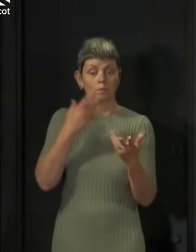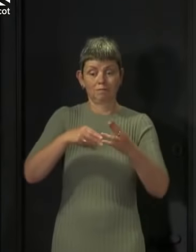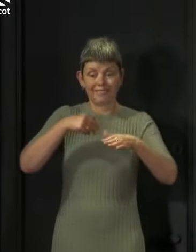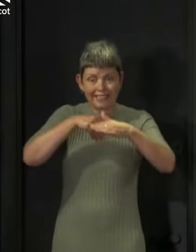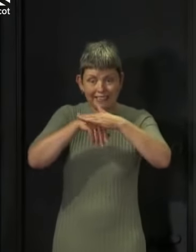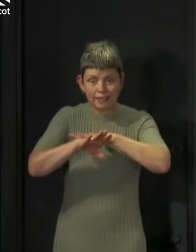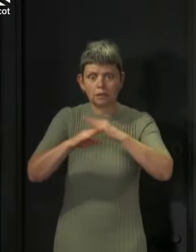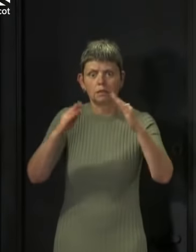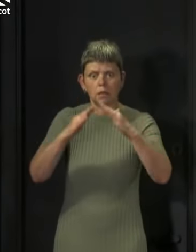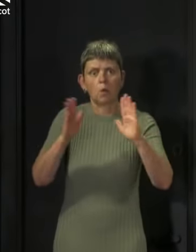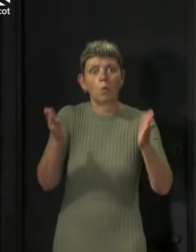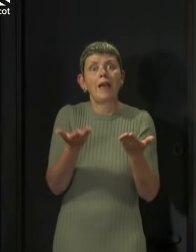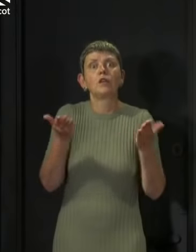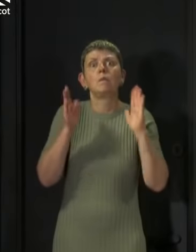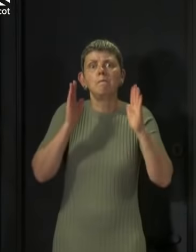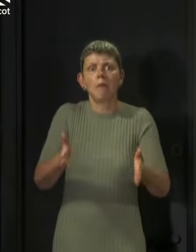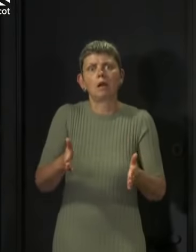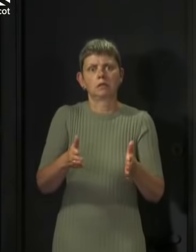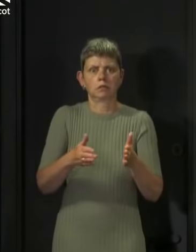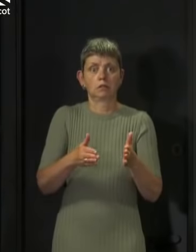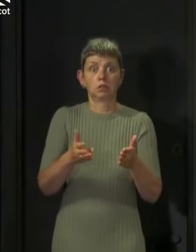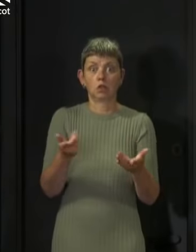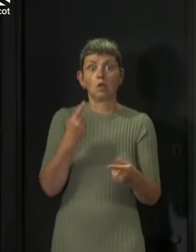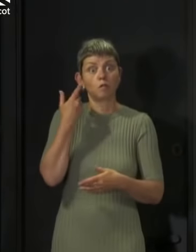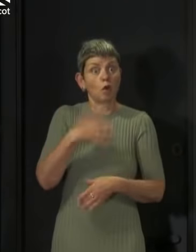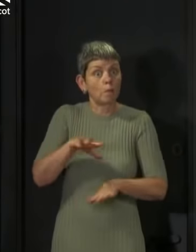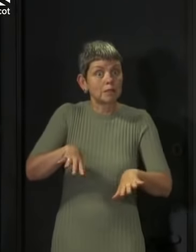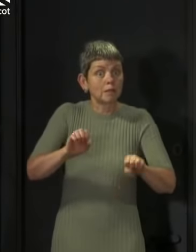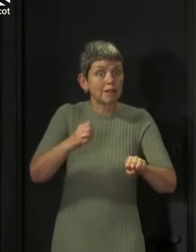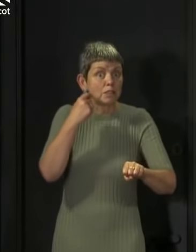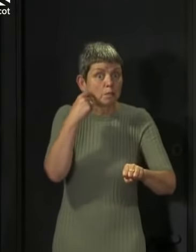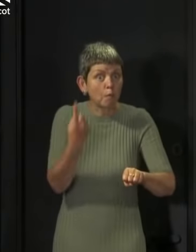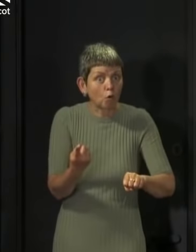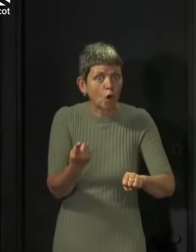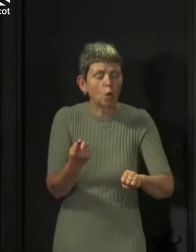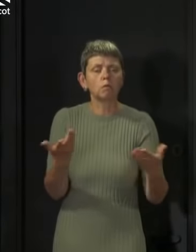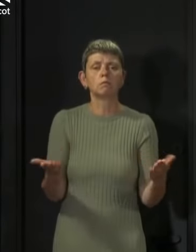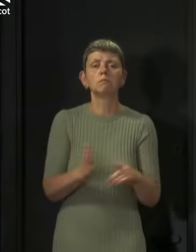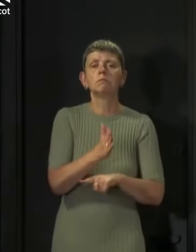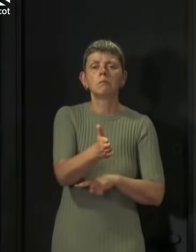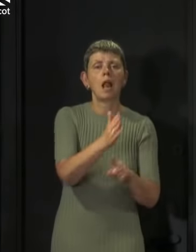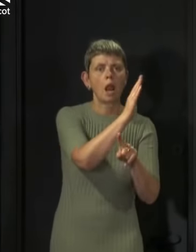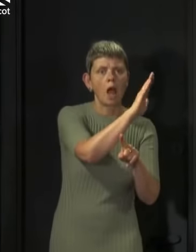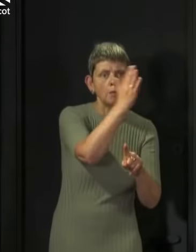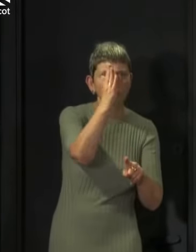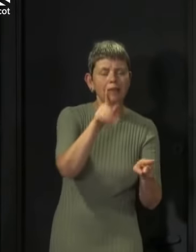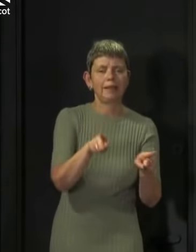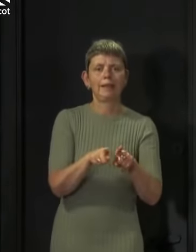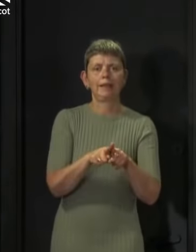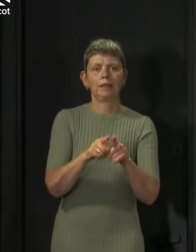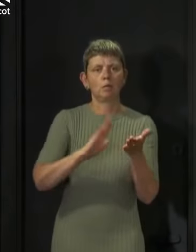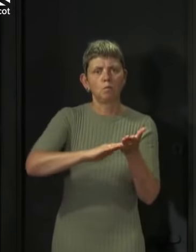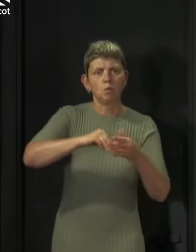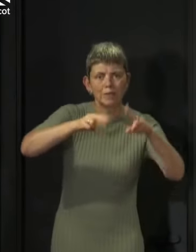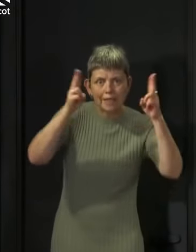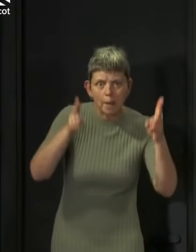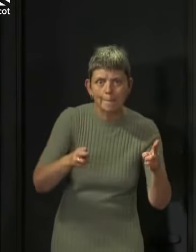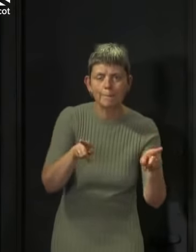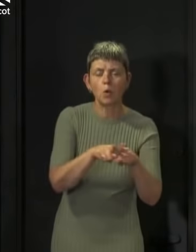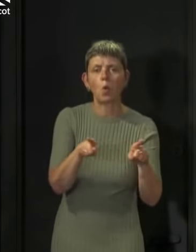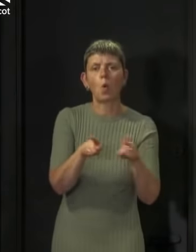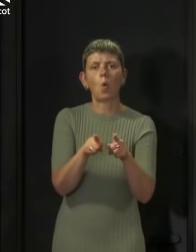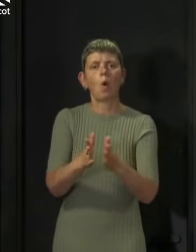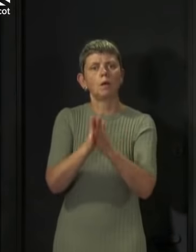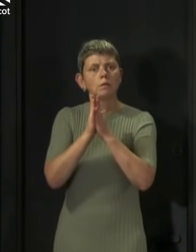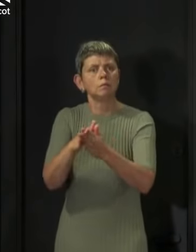wear a face covering. From tomorrow that list will include venues like libraries, museums, places of worship and you'll be able to find more